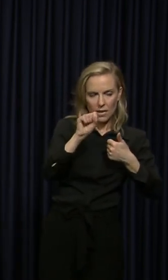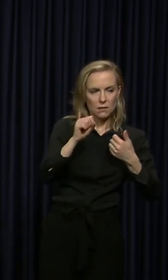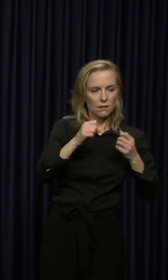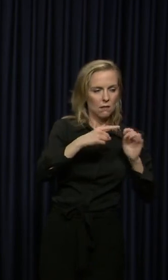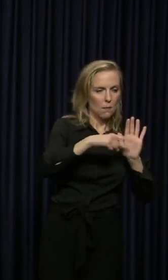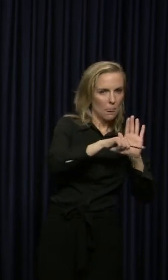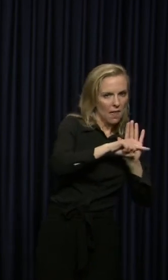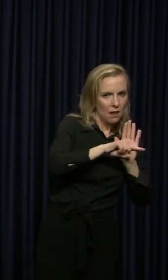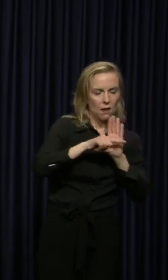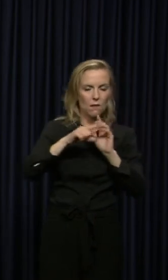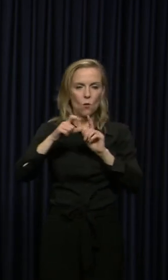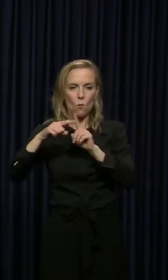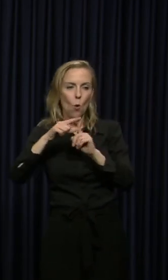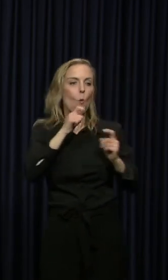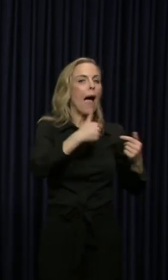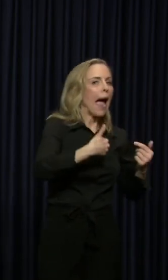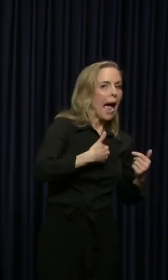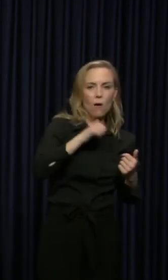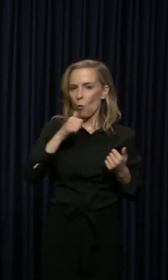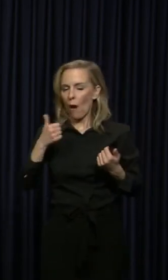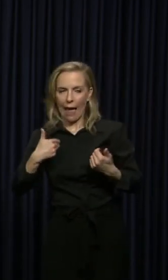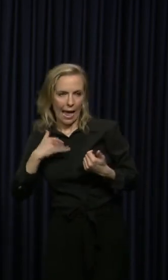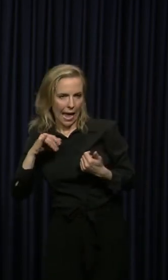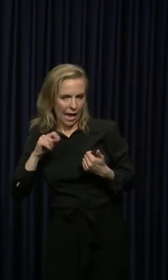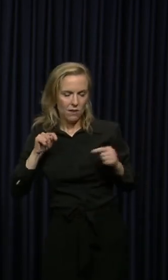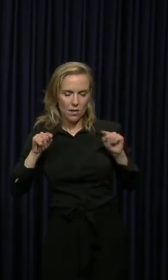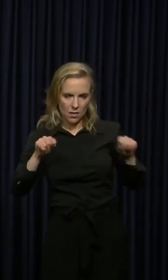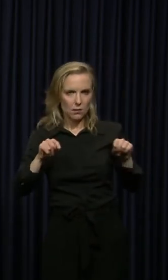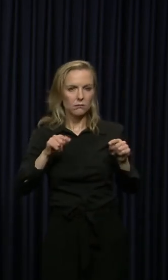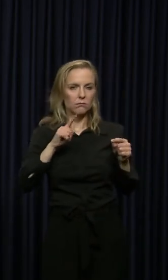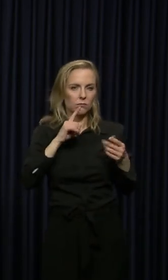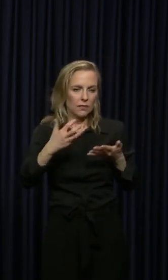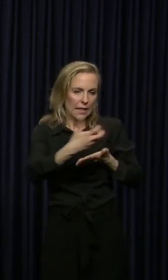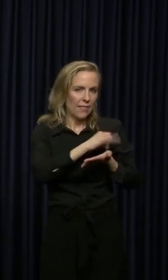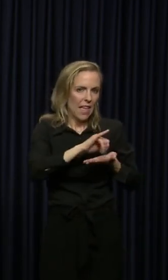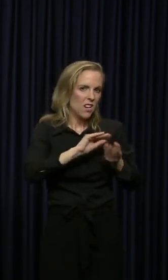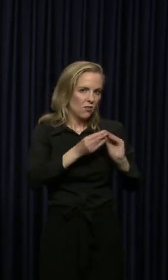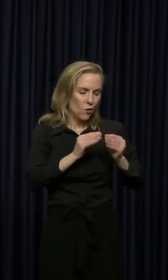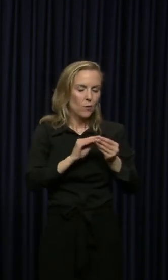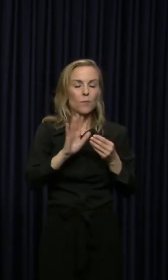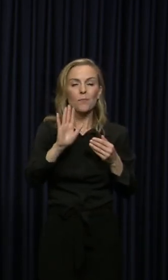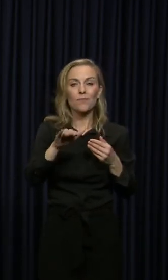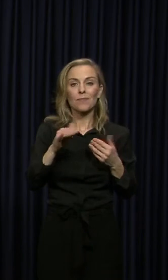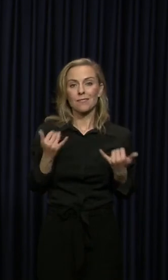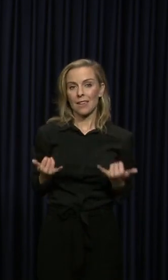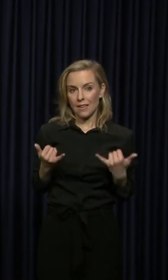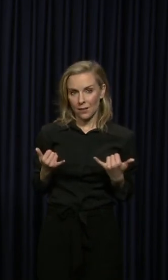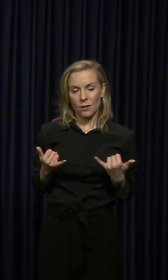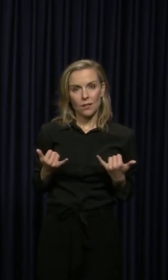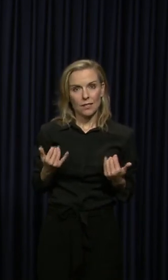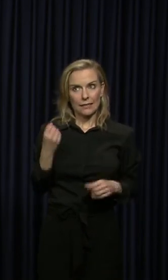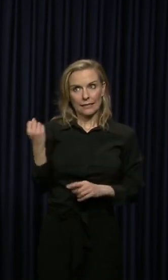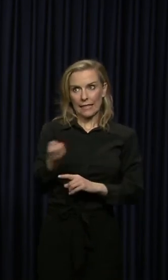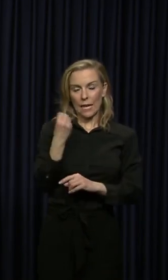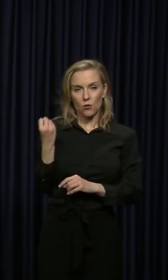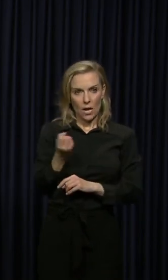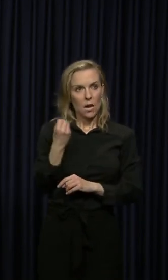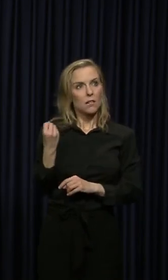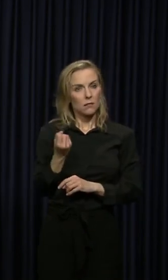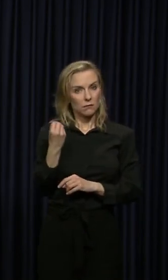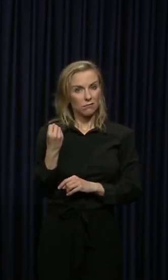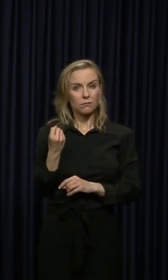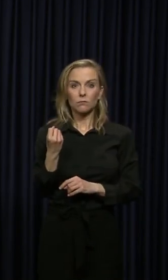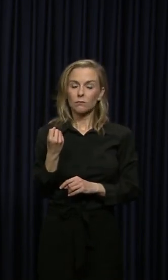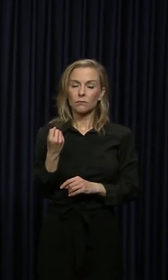and we're pretty comfortable with that number. All right, folks. So, um, here we are Saturday. Uh,